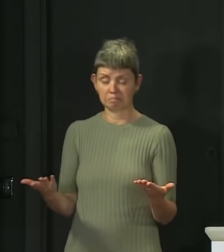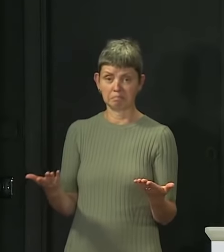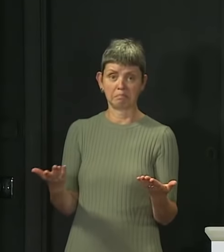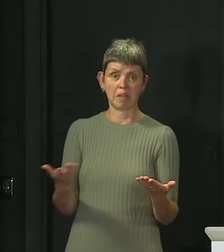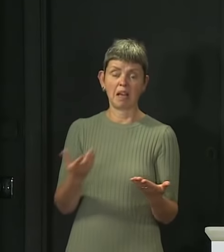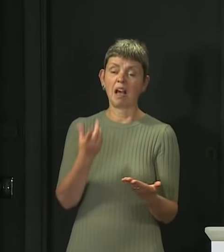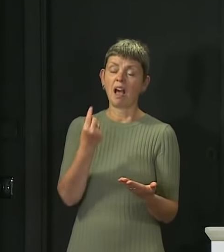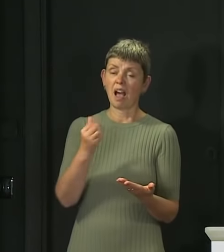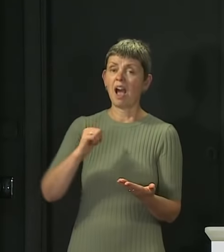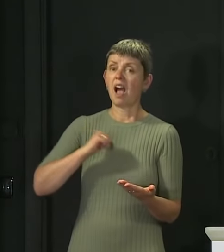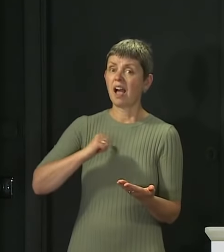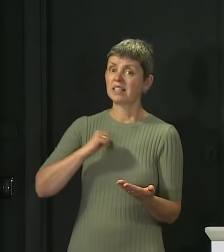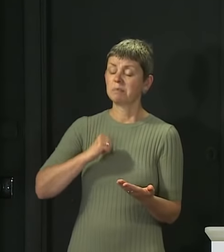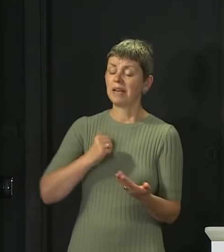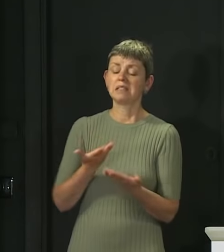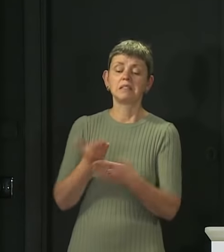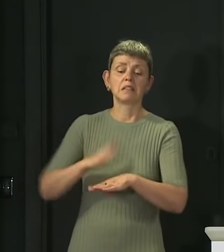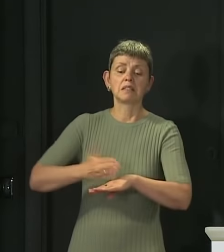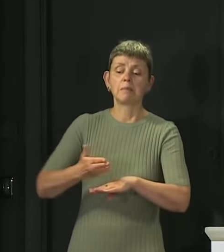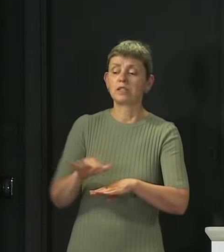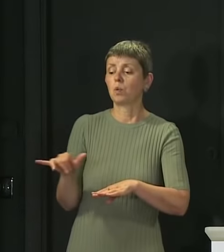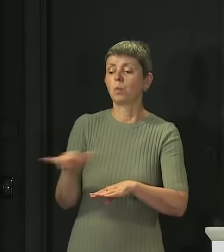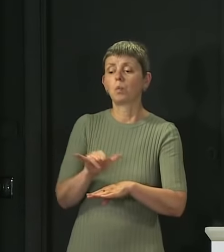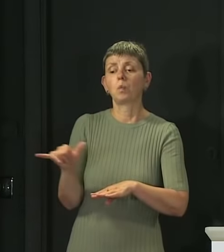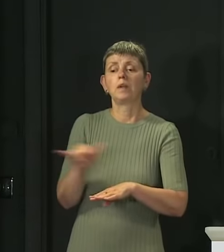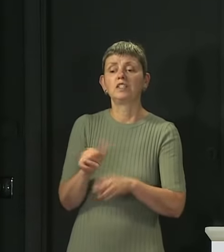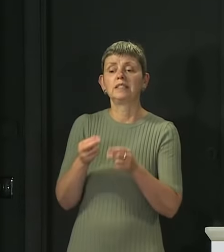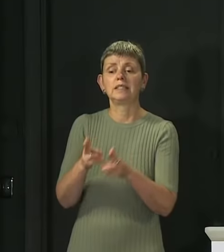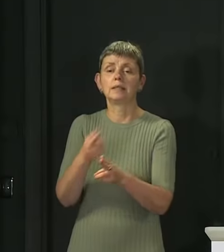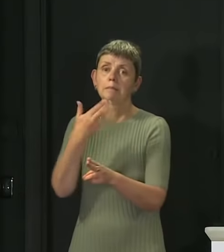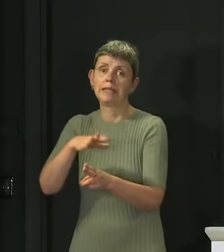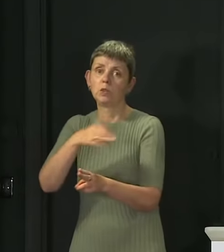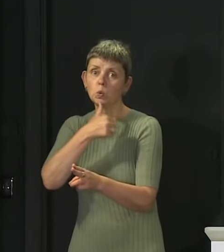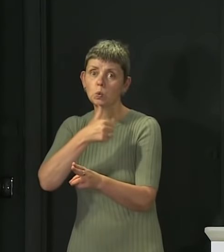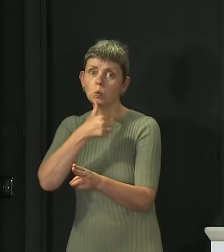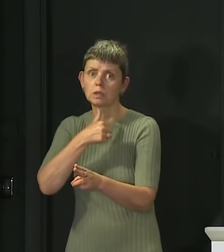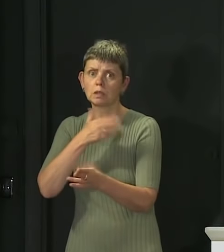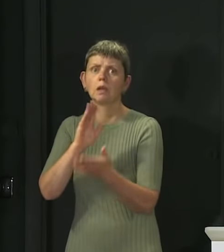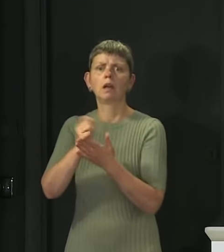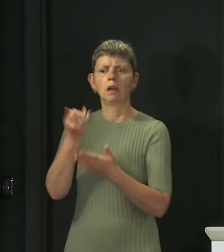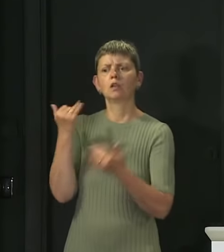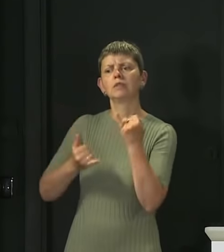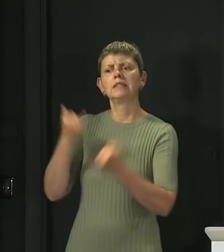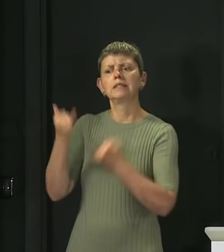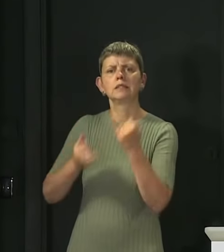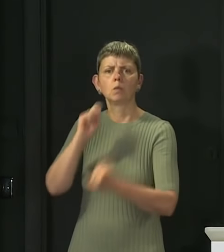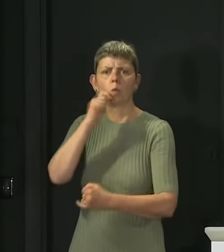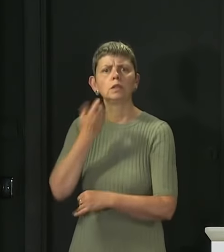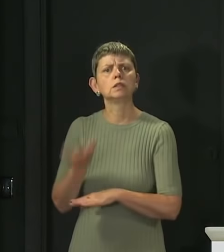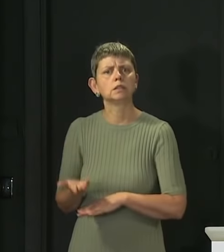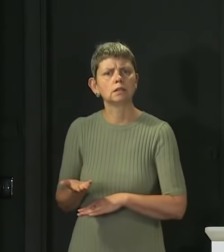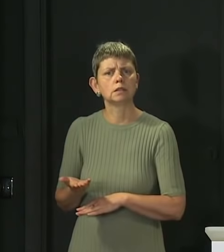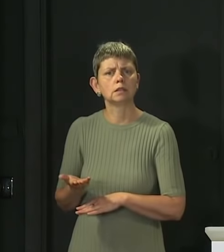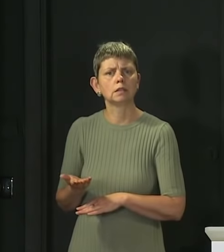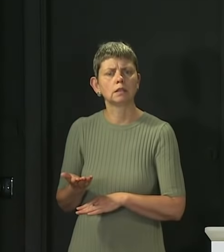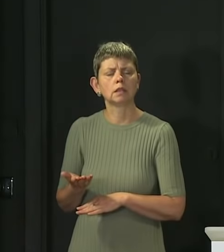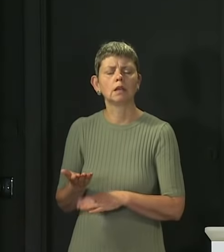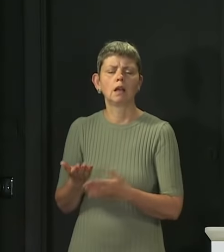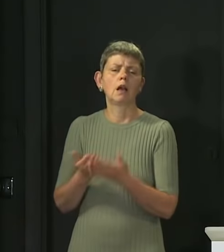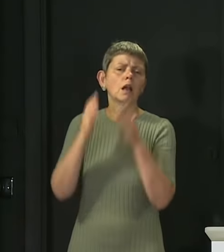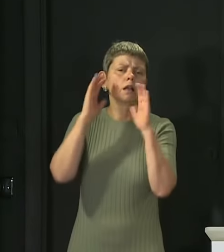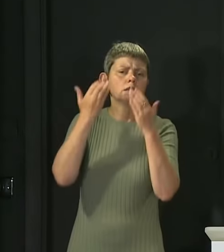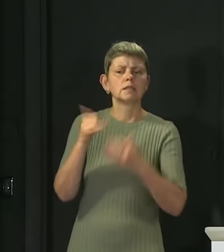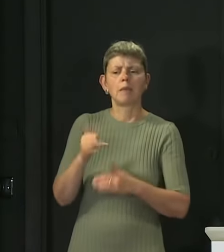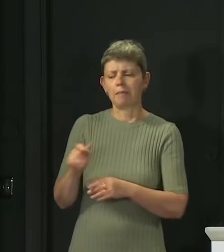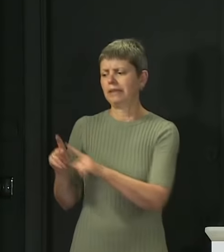controversy around that and concerns would have been raised, albeit if we had put another system in place, those concerns might have been